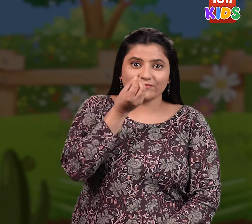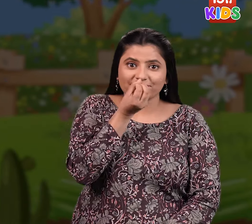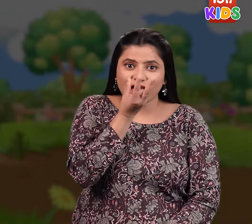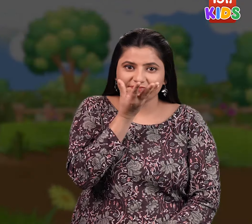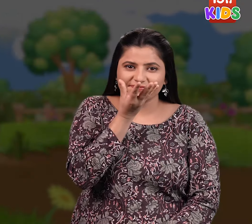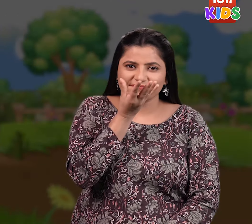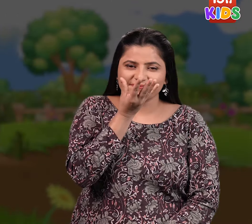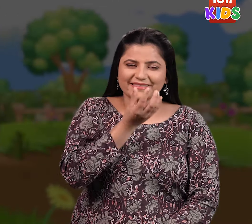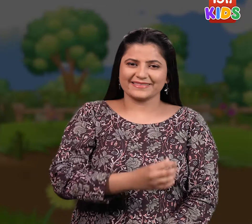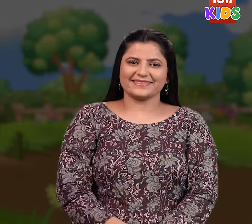Sunflower